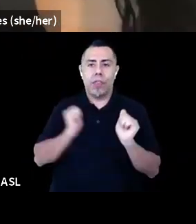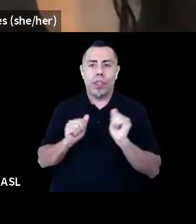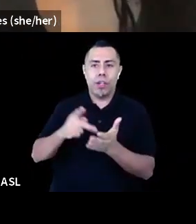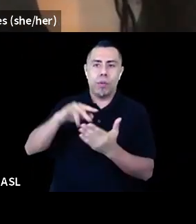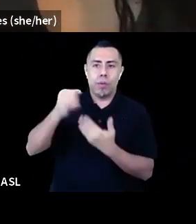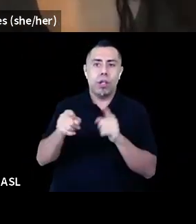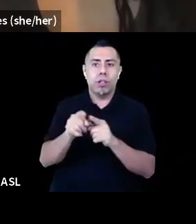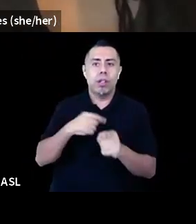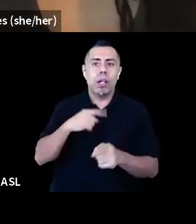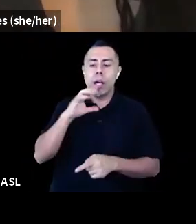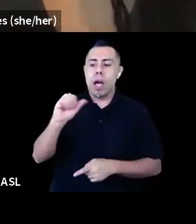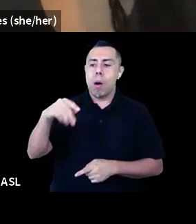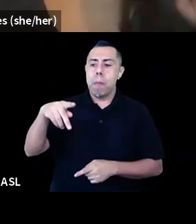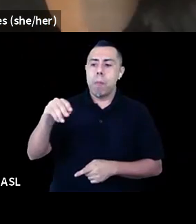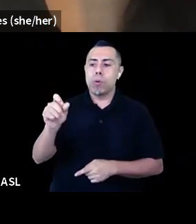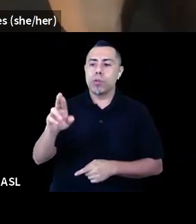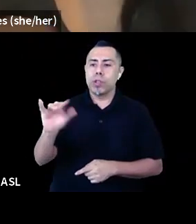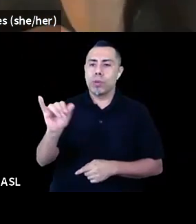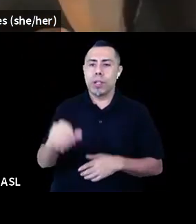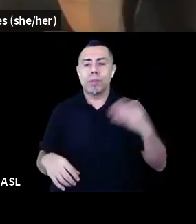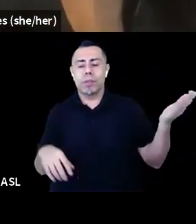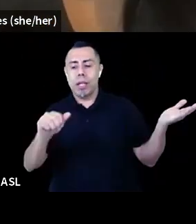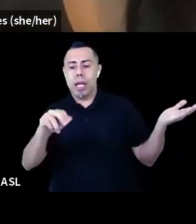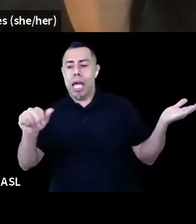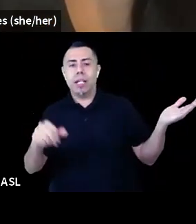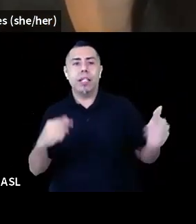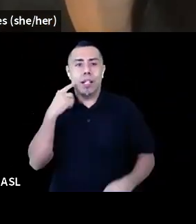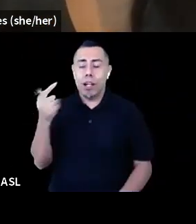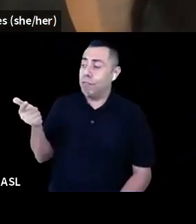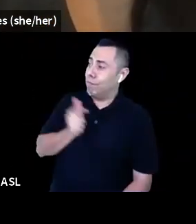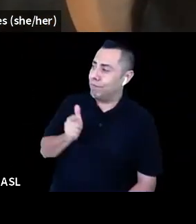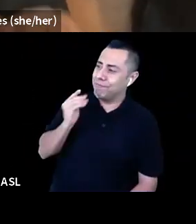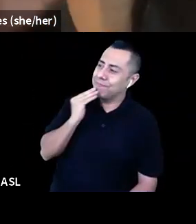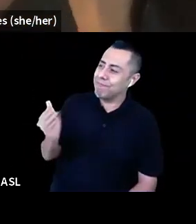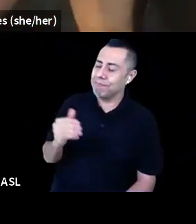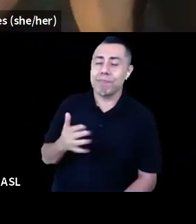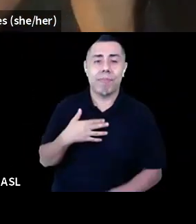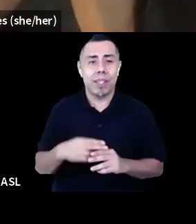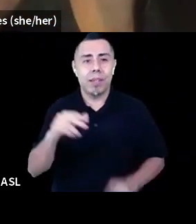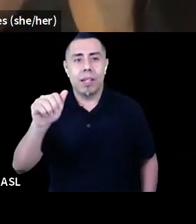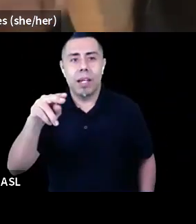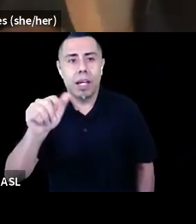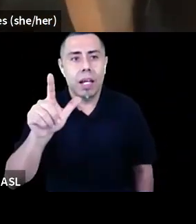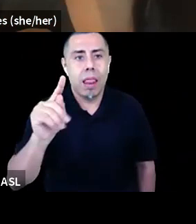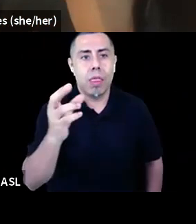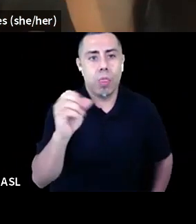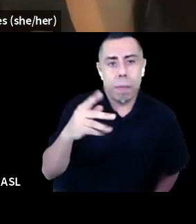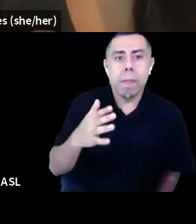to Anna. Thanks, Ronnie. Hi, everyone. My name is Anna Lathrop. My pronouns are she, her, hers. I live on the